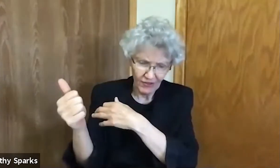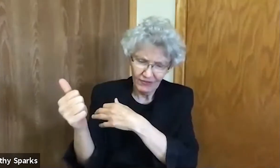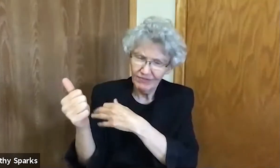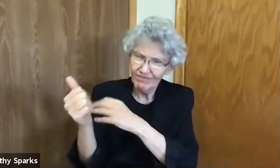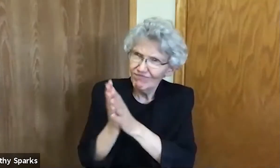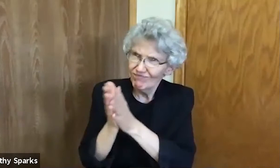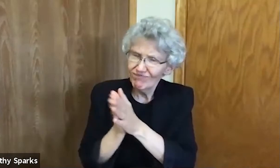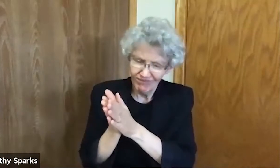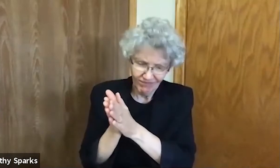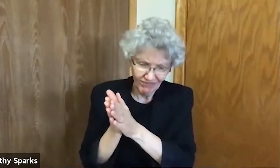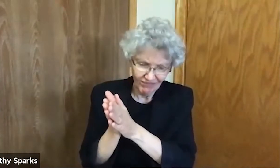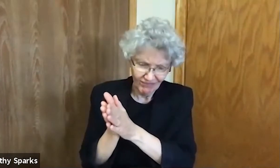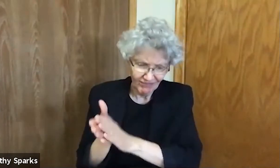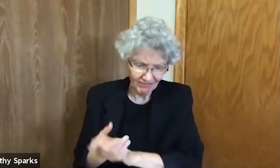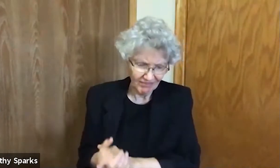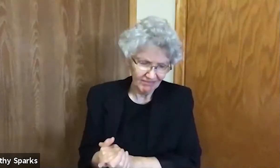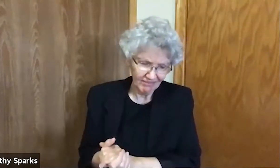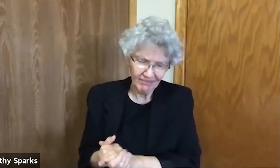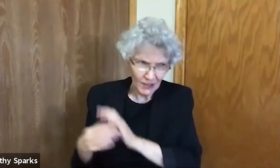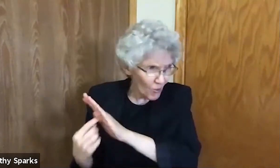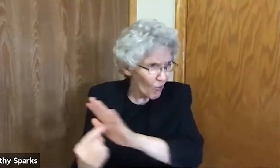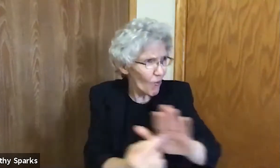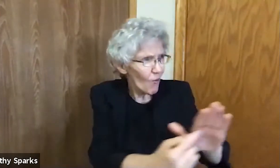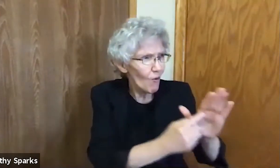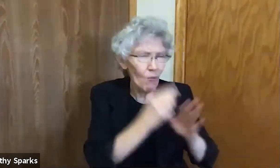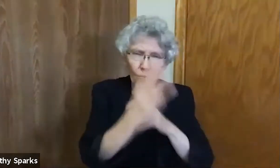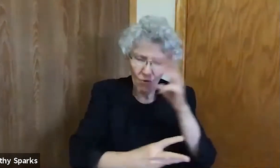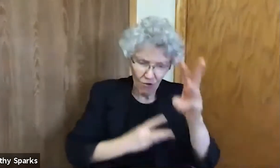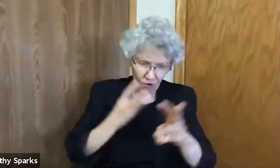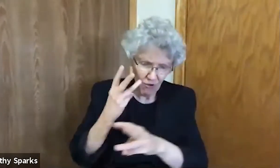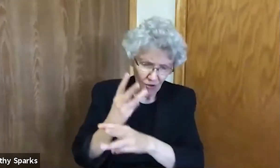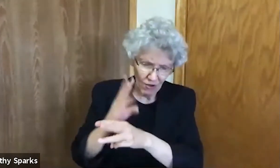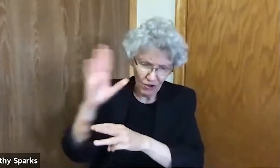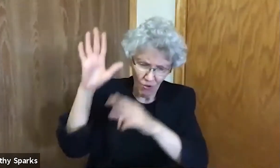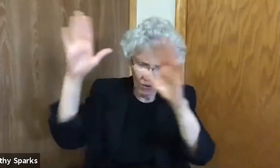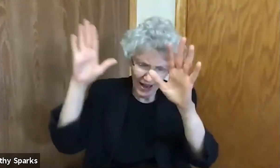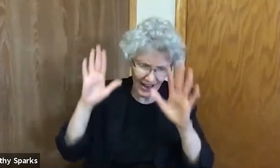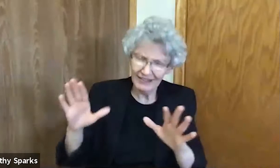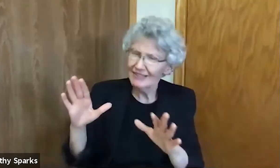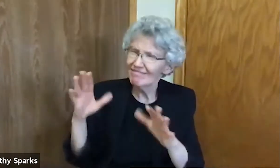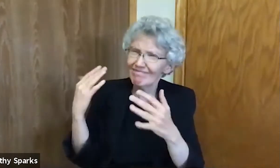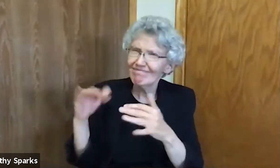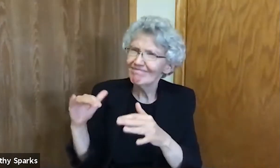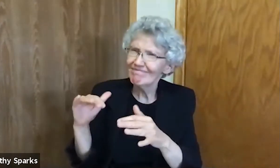eagerly and with passion. Show the world your greatness.